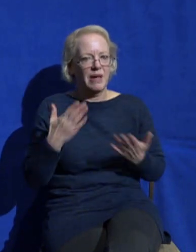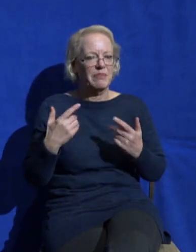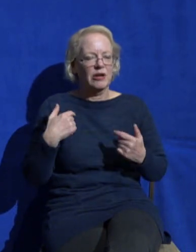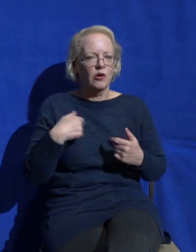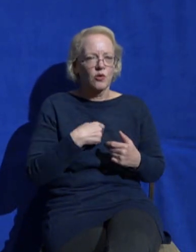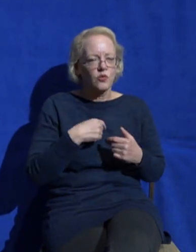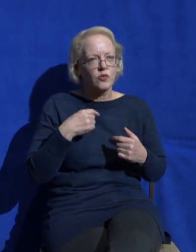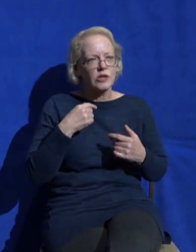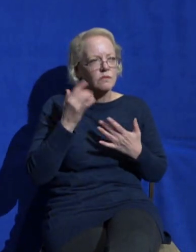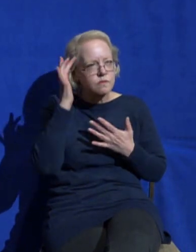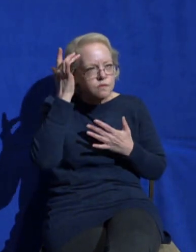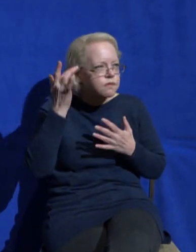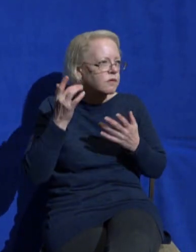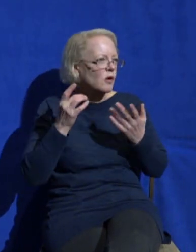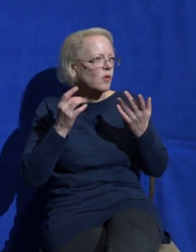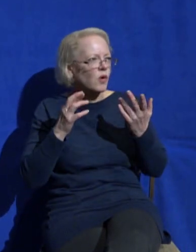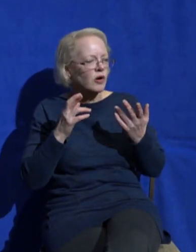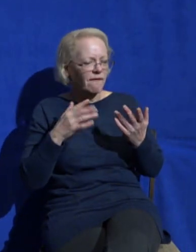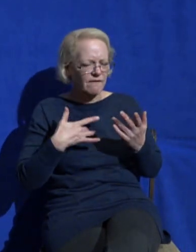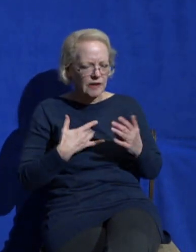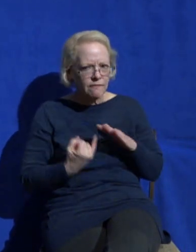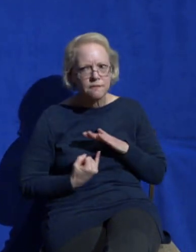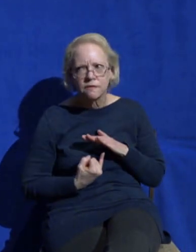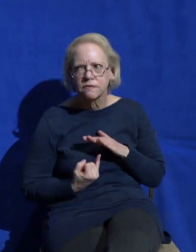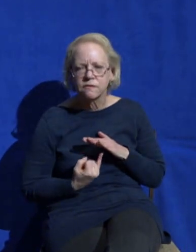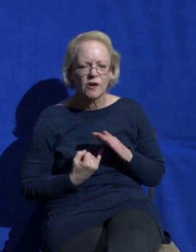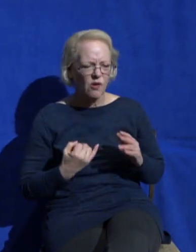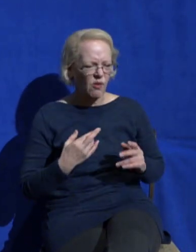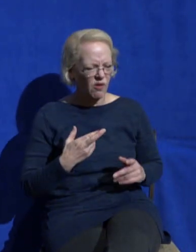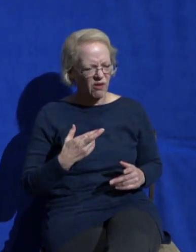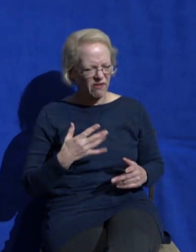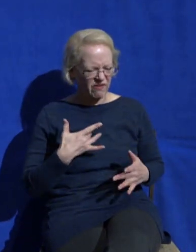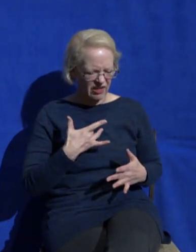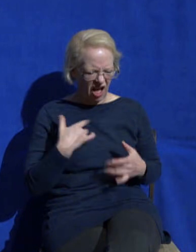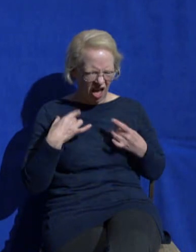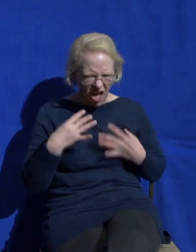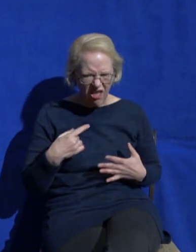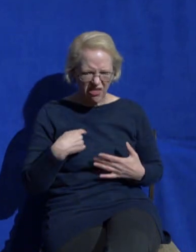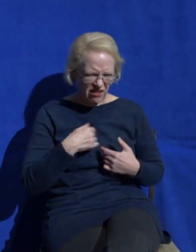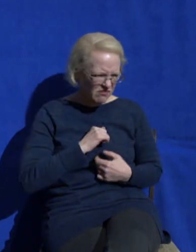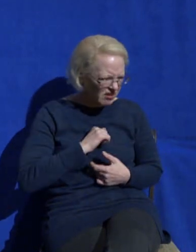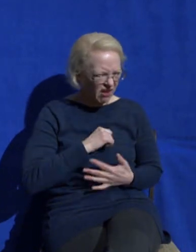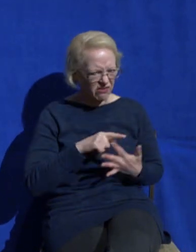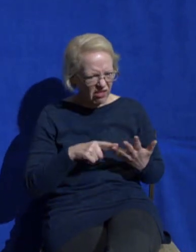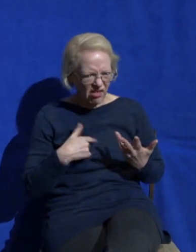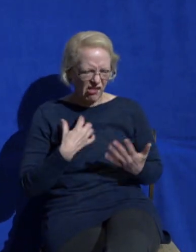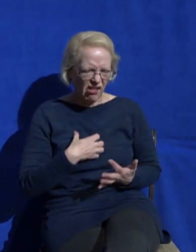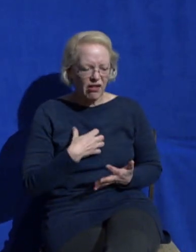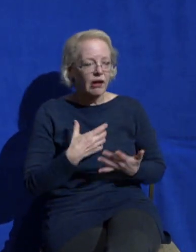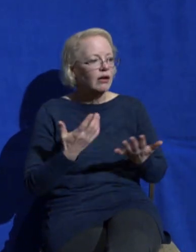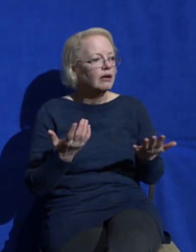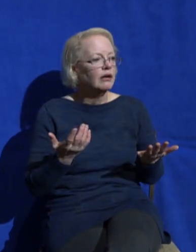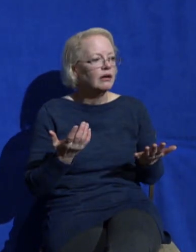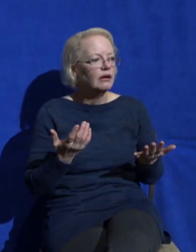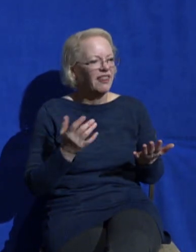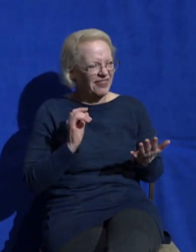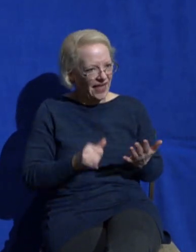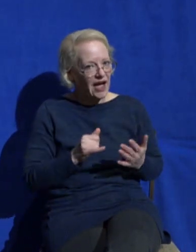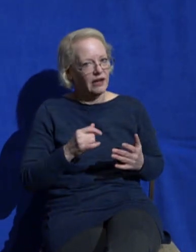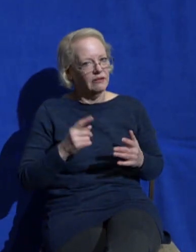insecurities the voice of self loathing and comparison and the problem is that we can get to the point where all of those voices